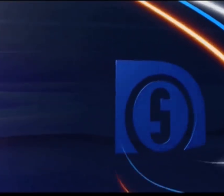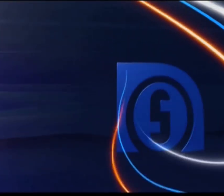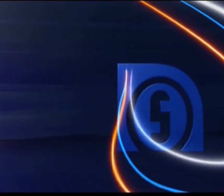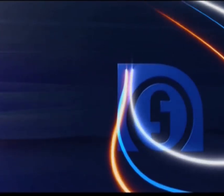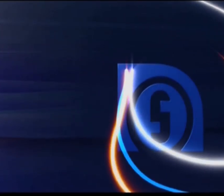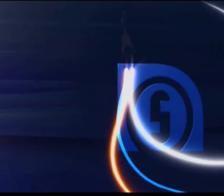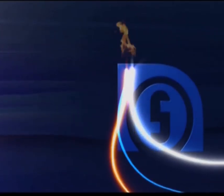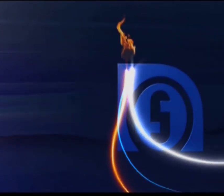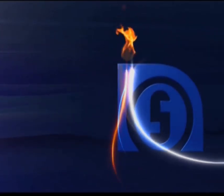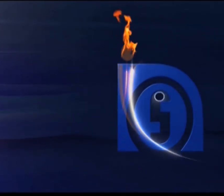Thank